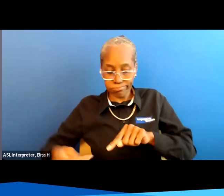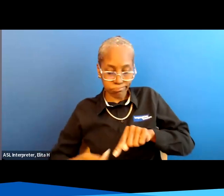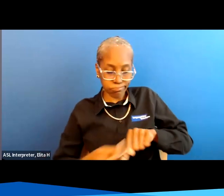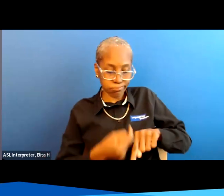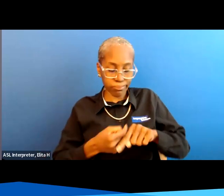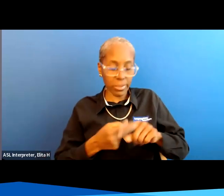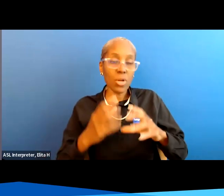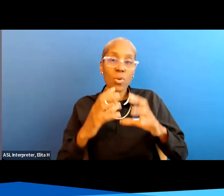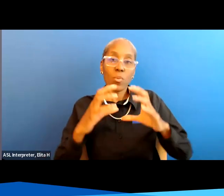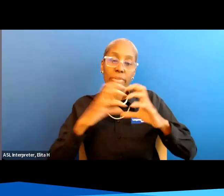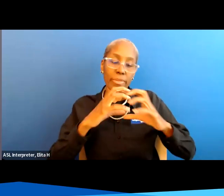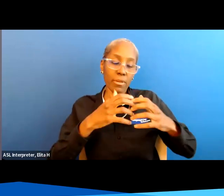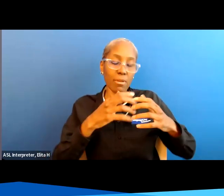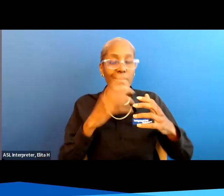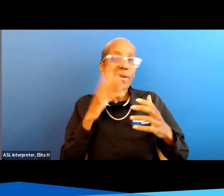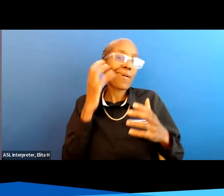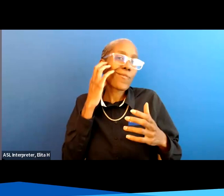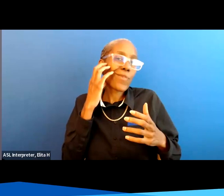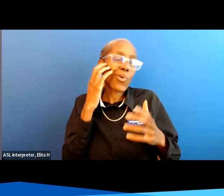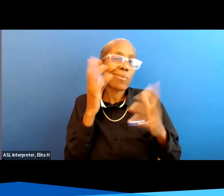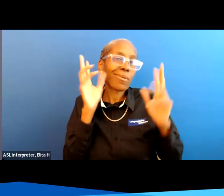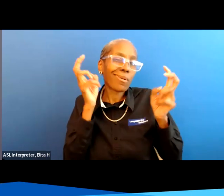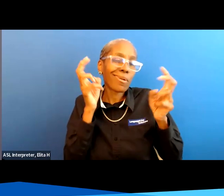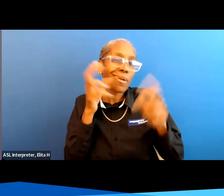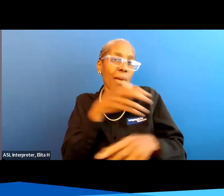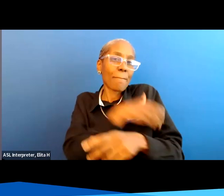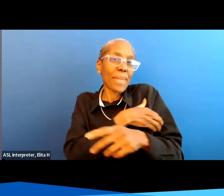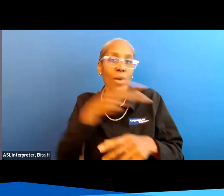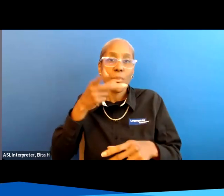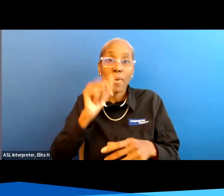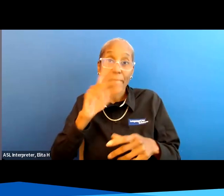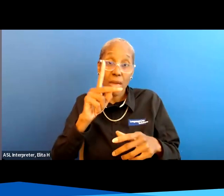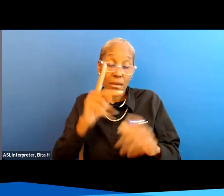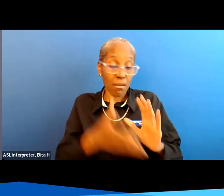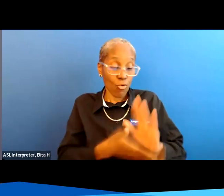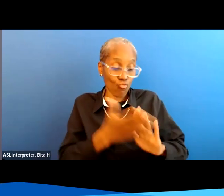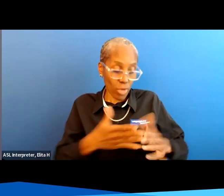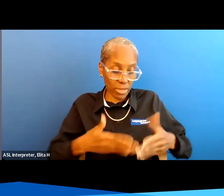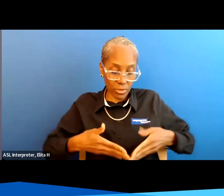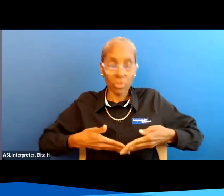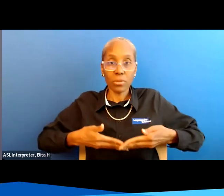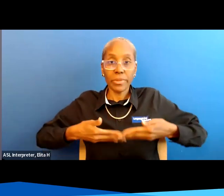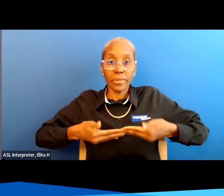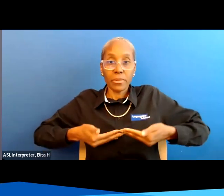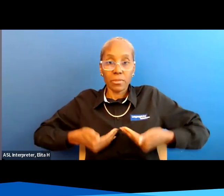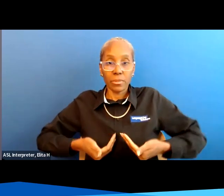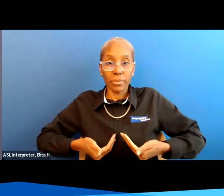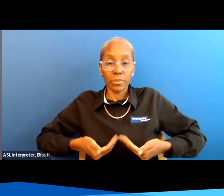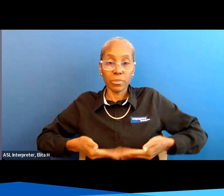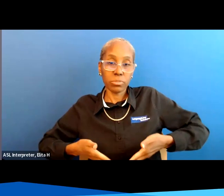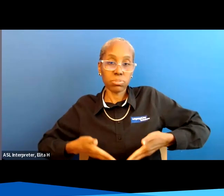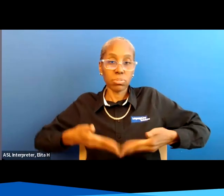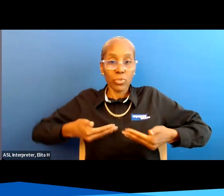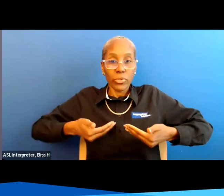power pack a little bit bigger than your telephone runs your diaphragm to help you breathe and so he's done